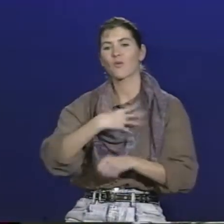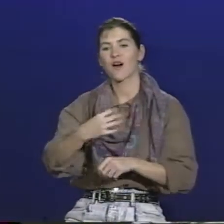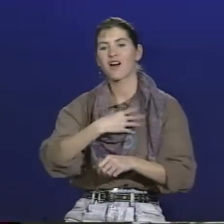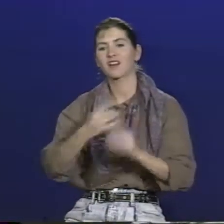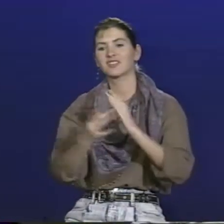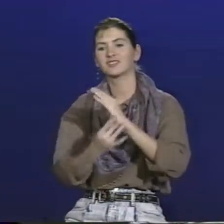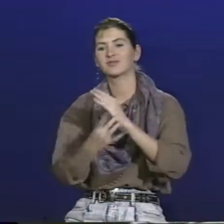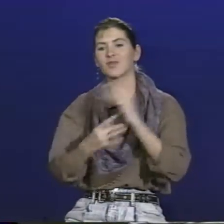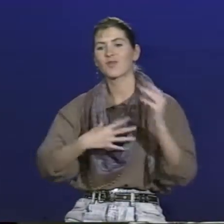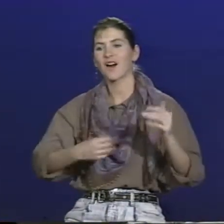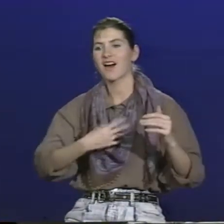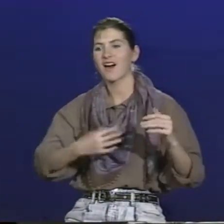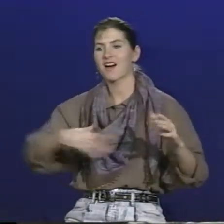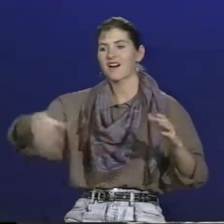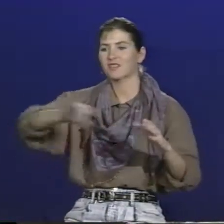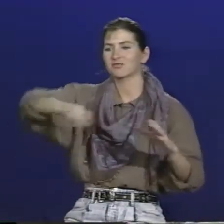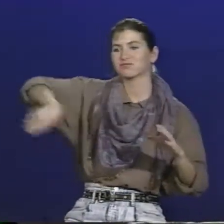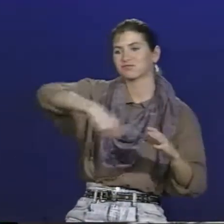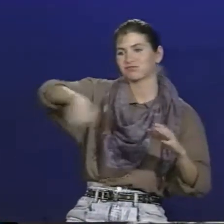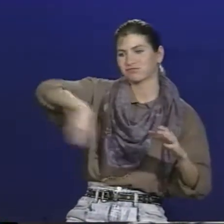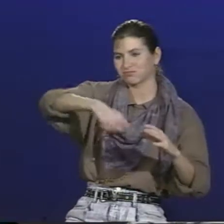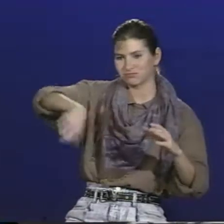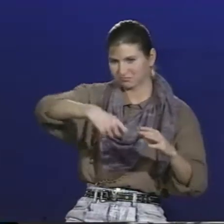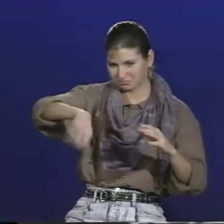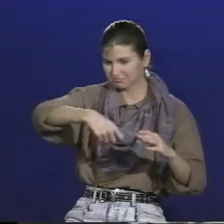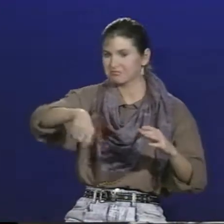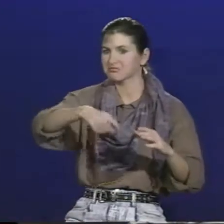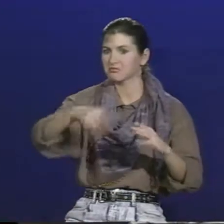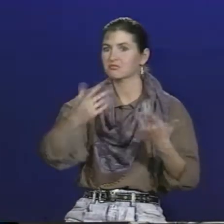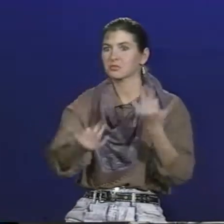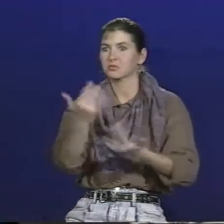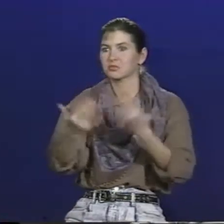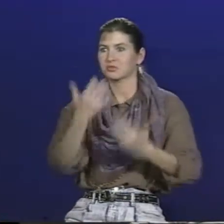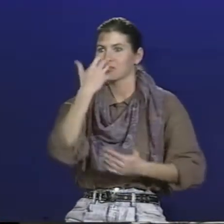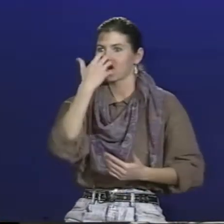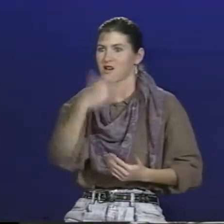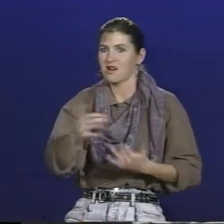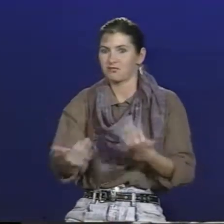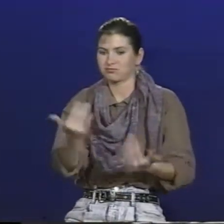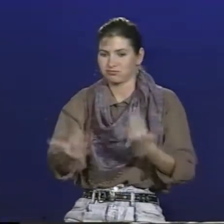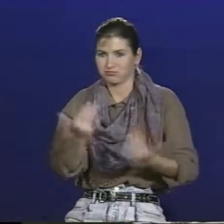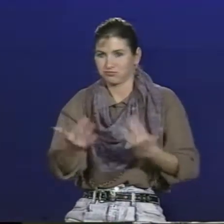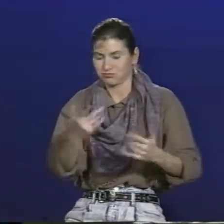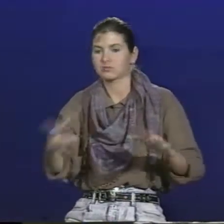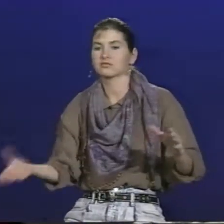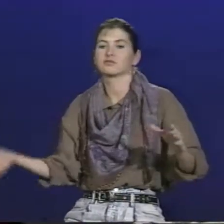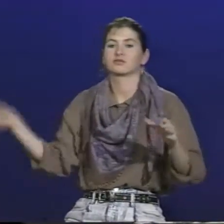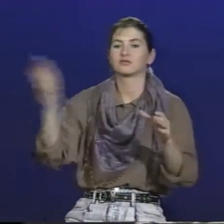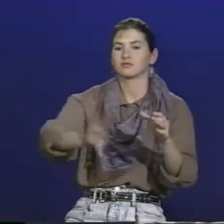Mix that in. That will make the juice white. Let it boil. Let it get hot.